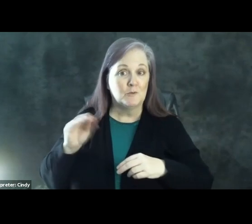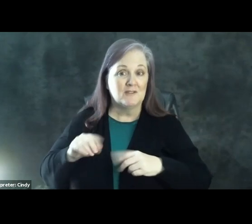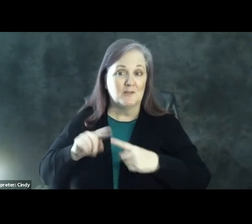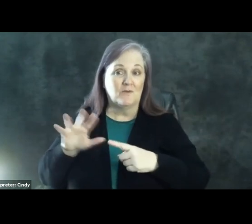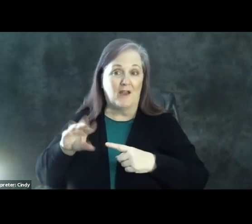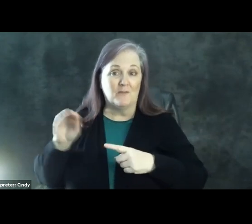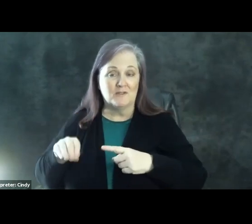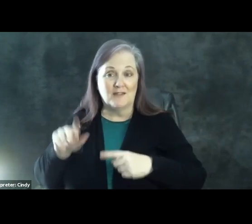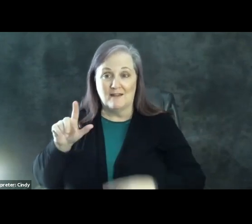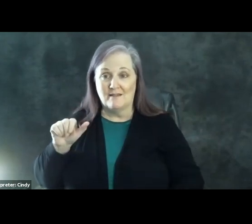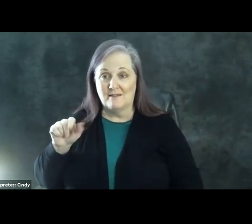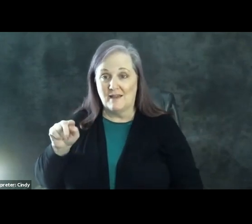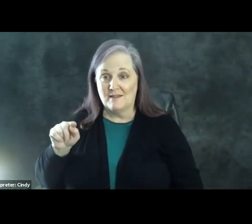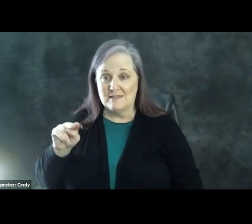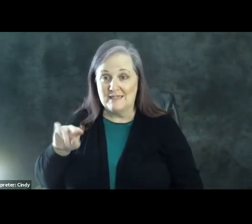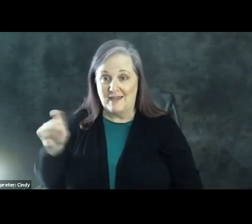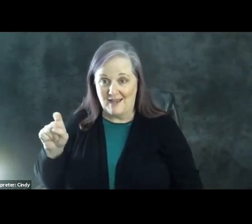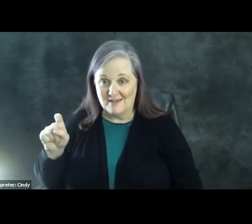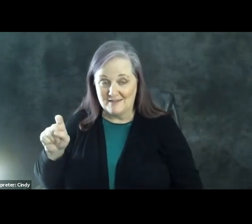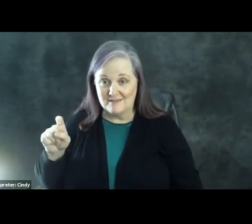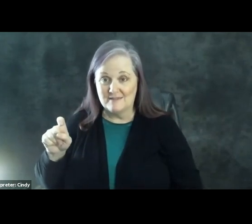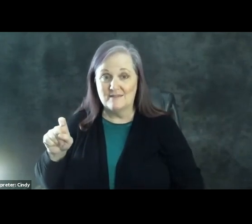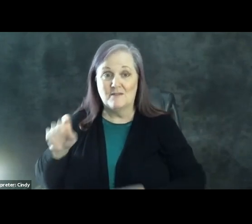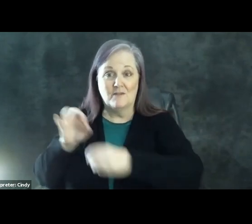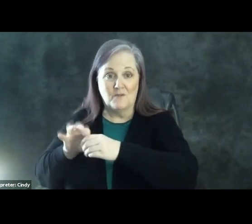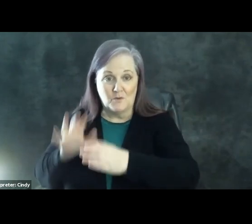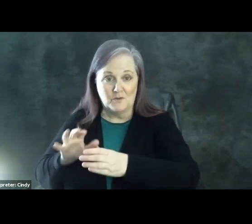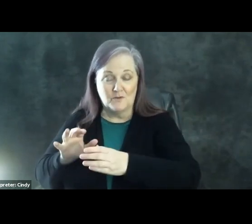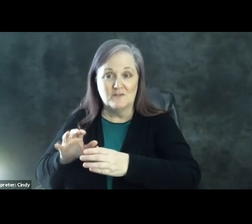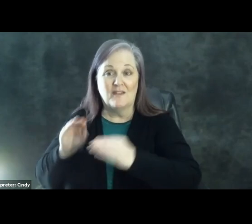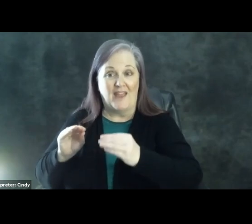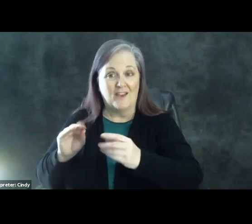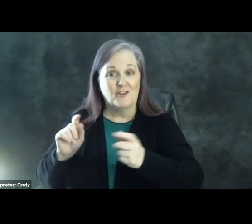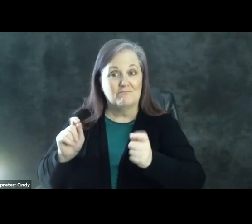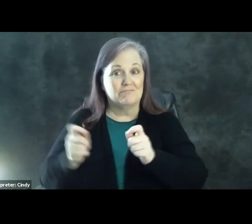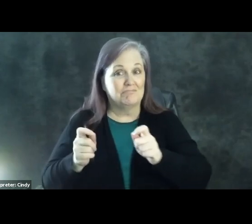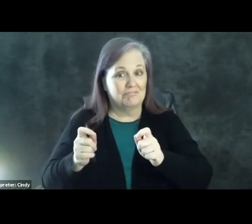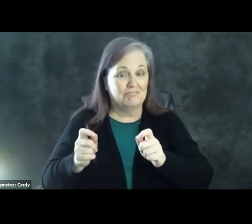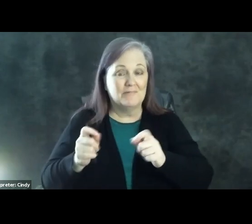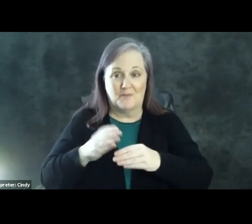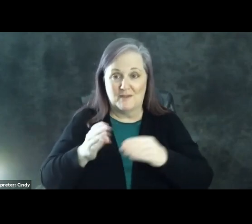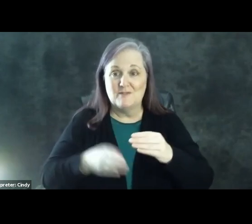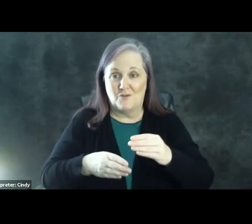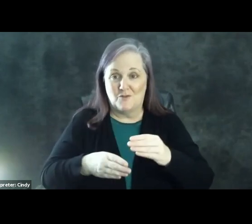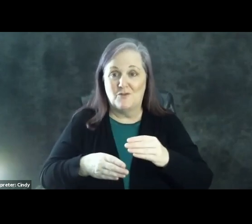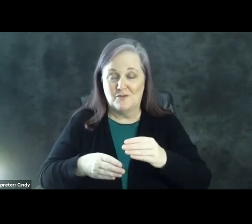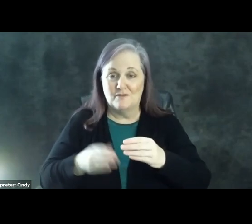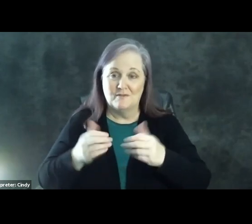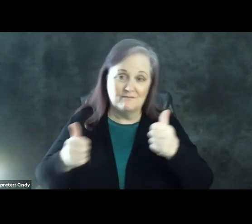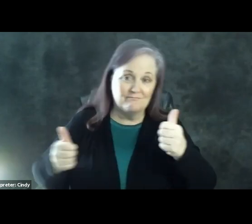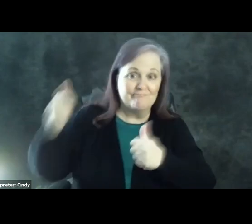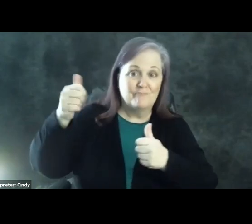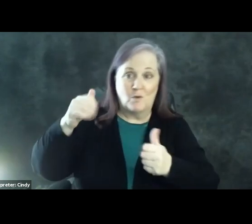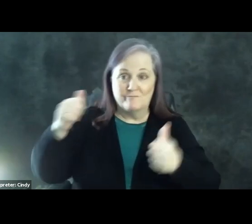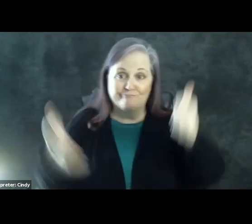Latinx electorate, this is where states where the Latinx vote could be pivotal. And in some of these states, what does the